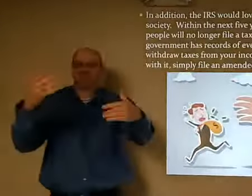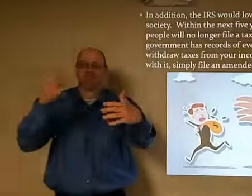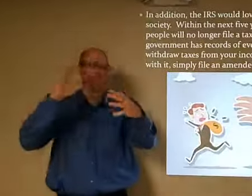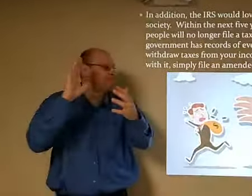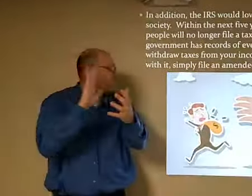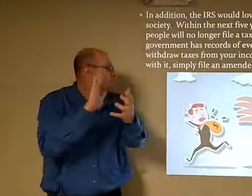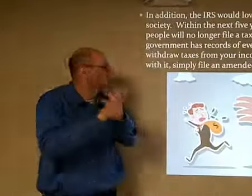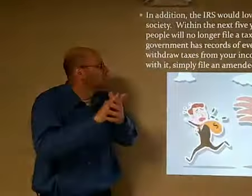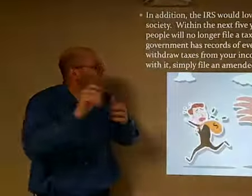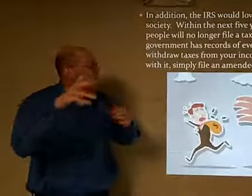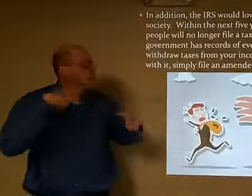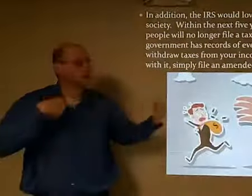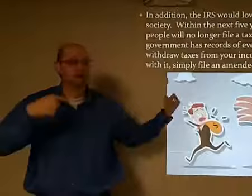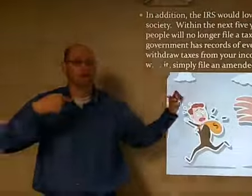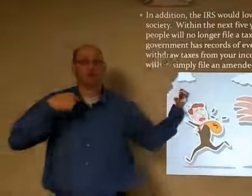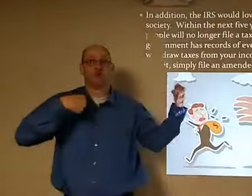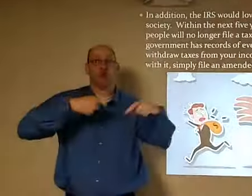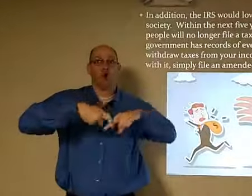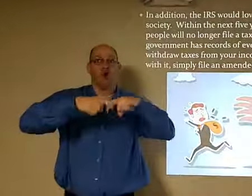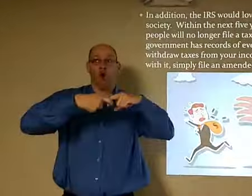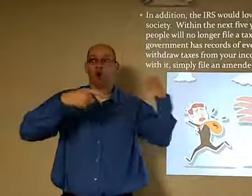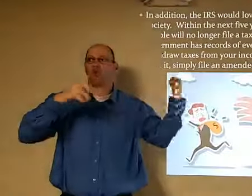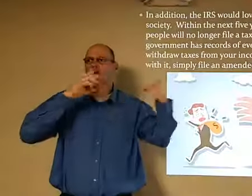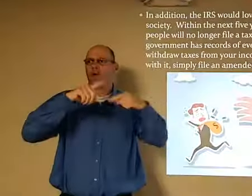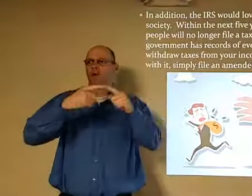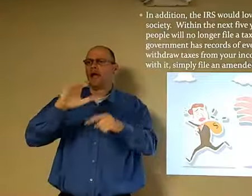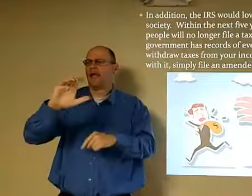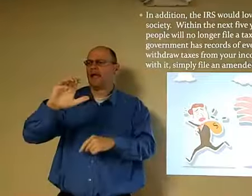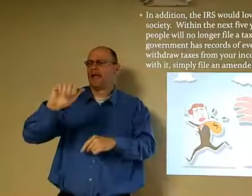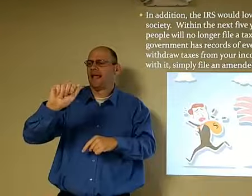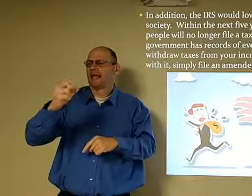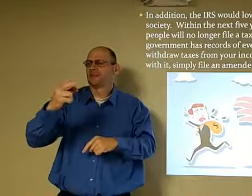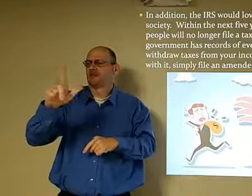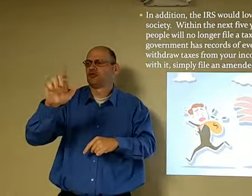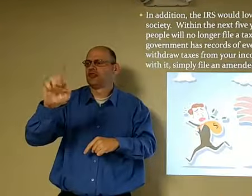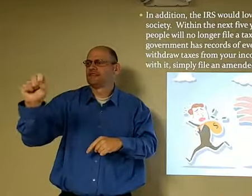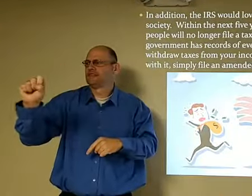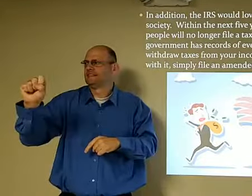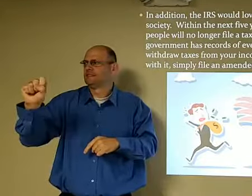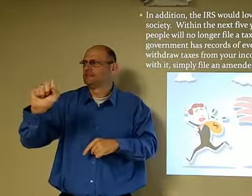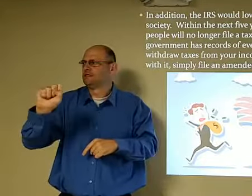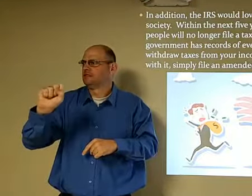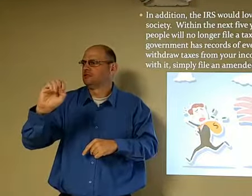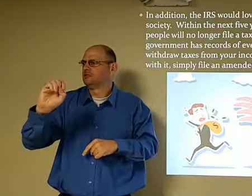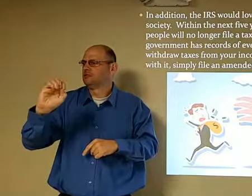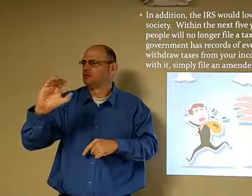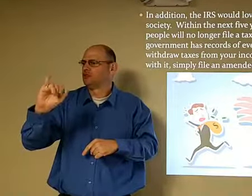We're going to get started tonight. We left off last week talking about the cashless